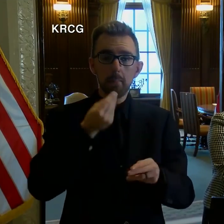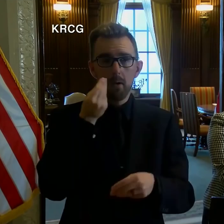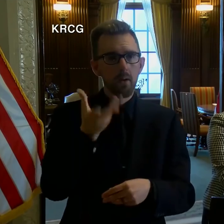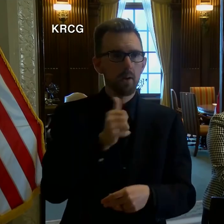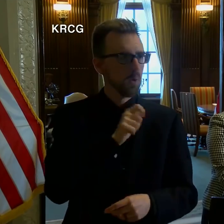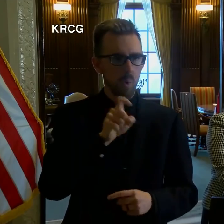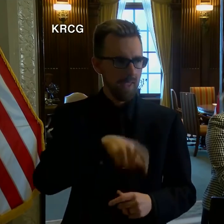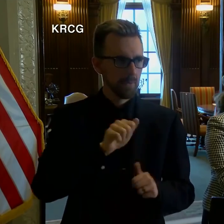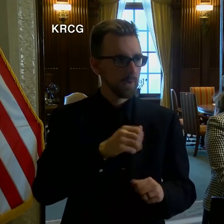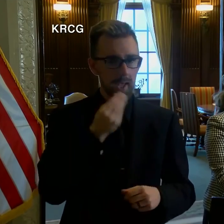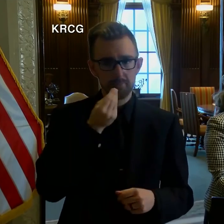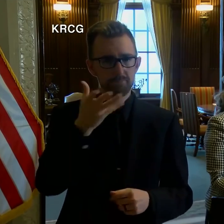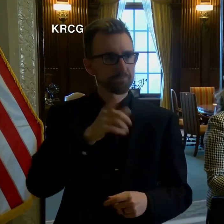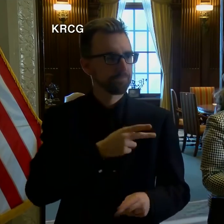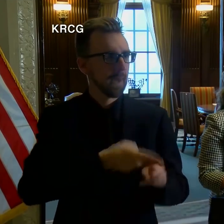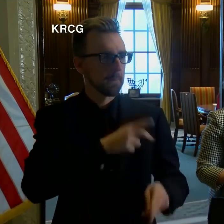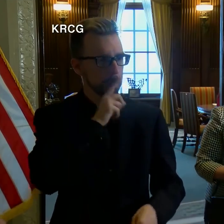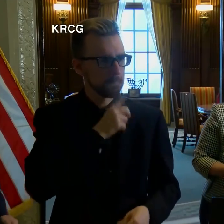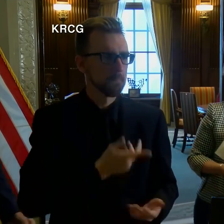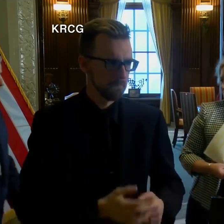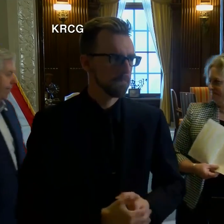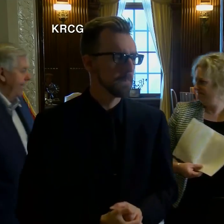provide your name. Thank you.